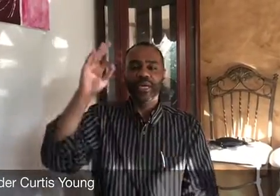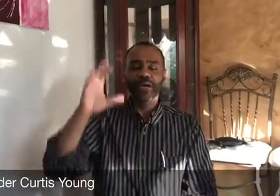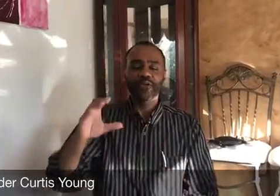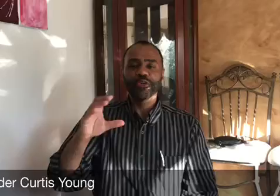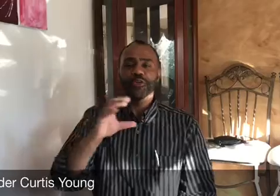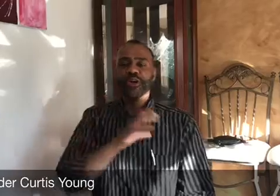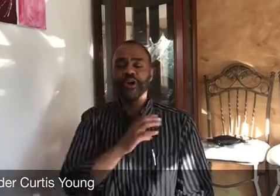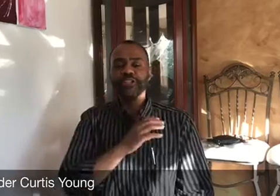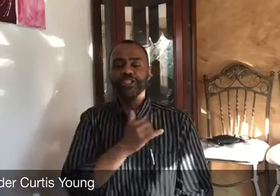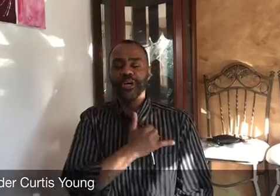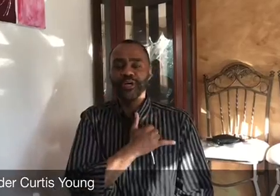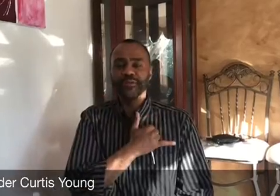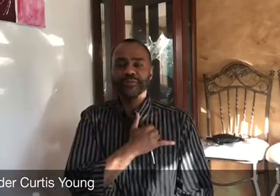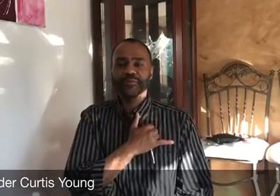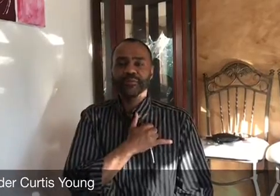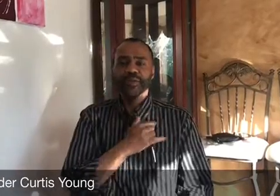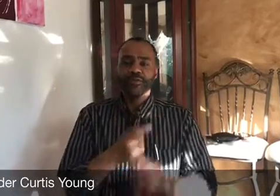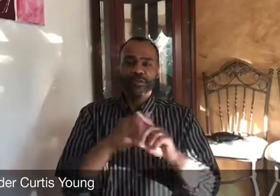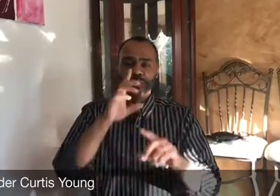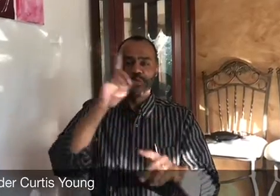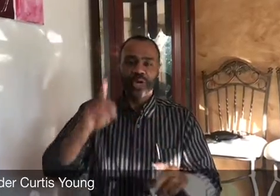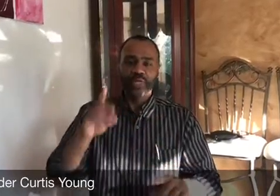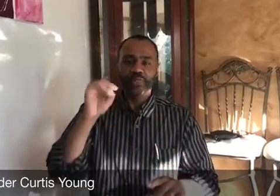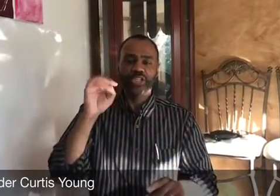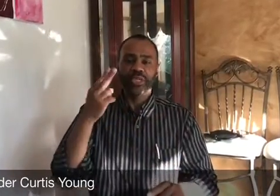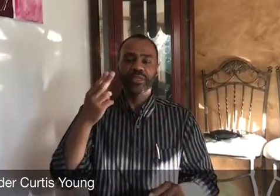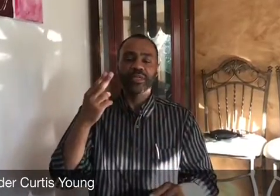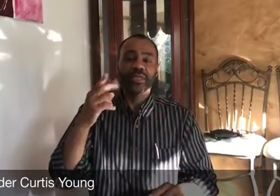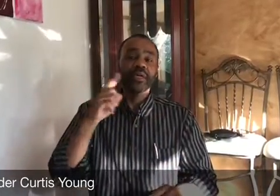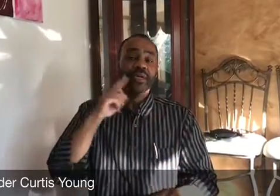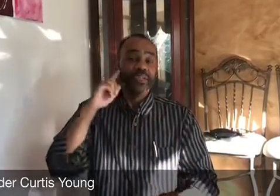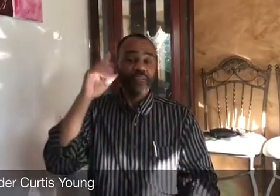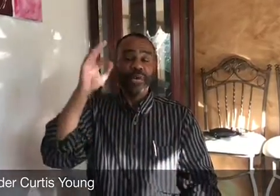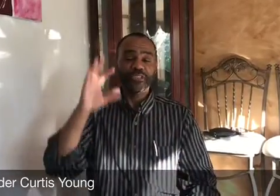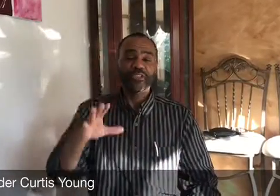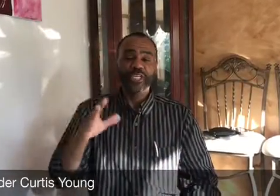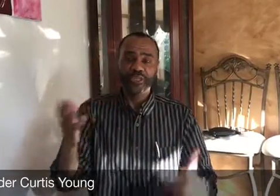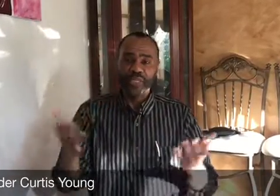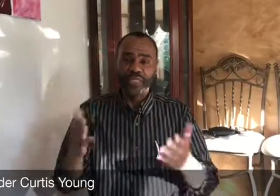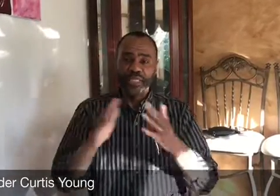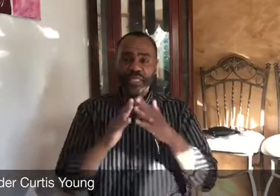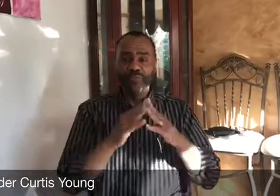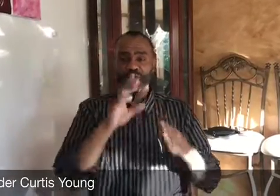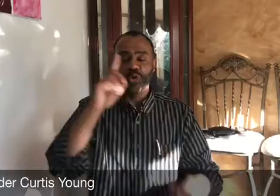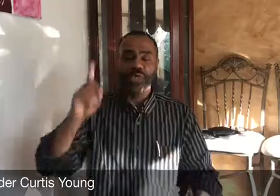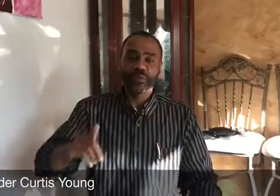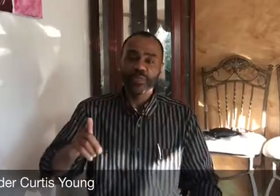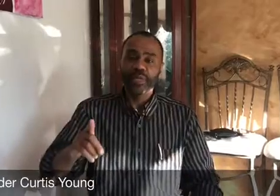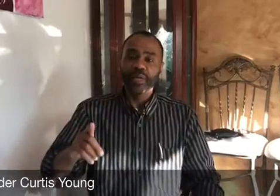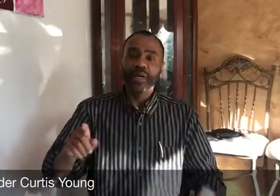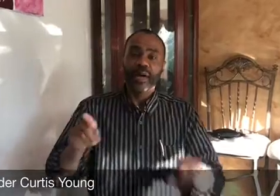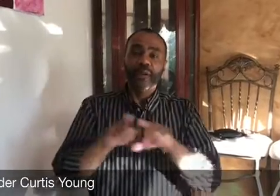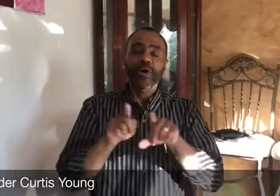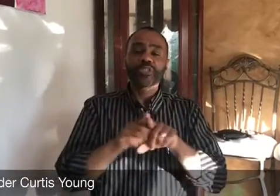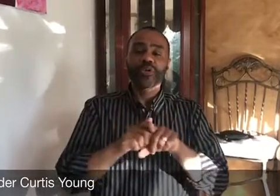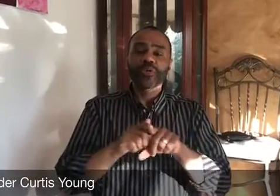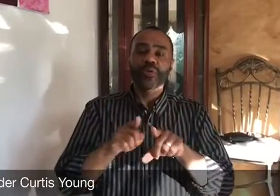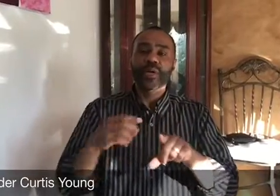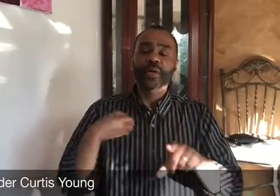Elder Curtis Shaw from Detroit, Michigan. Deaf pastor here in the city of Detroit. I'm also a